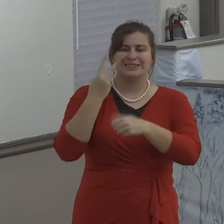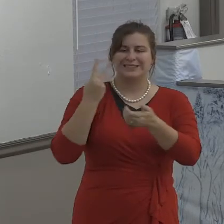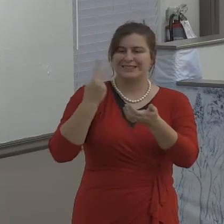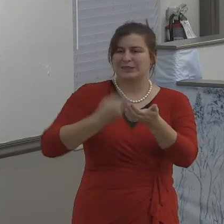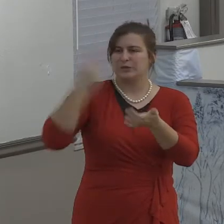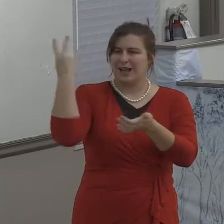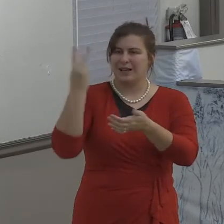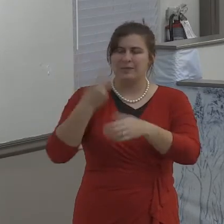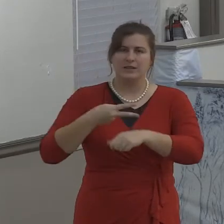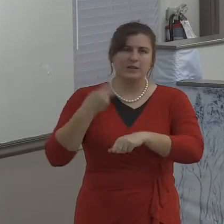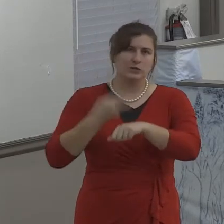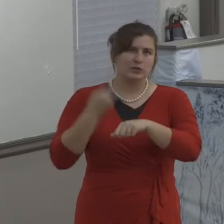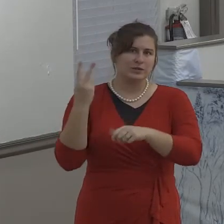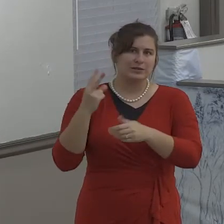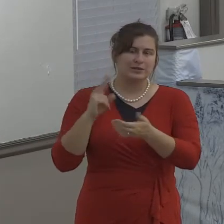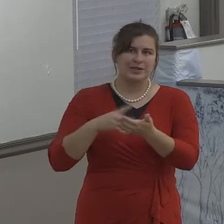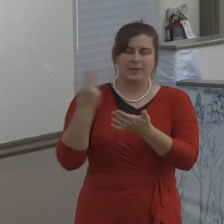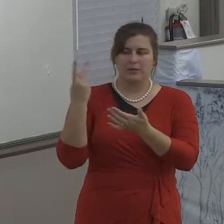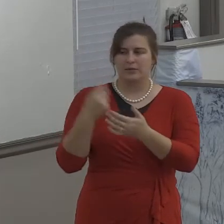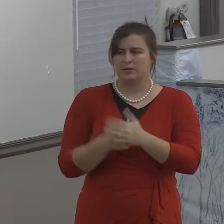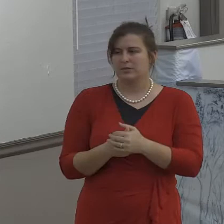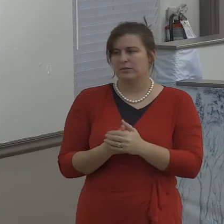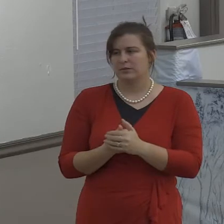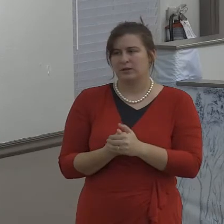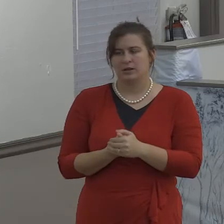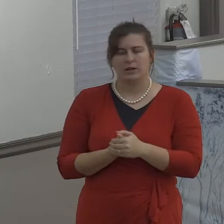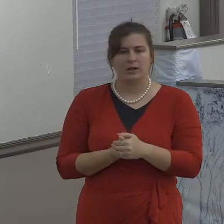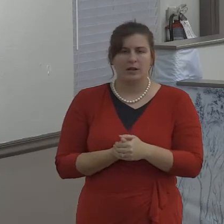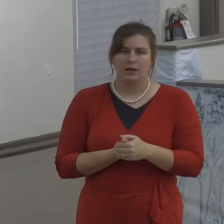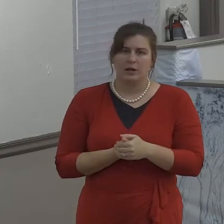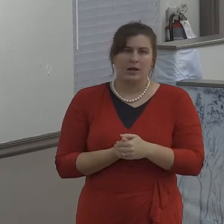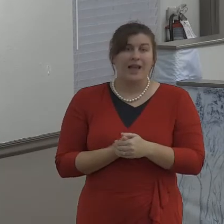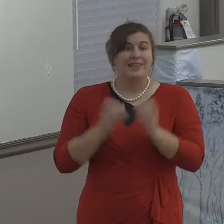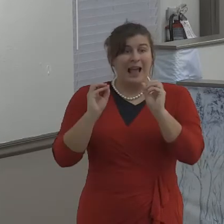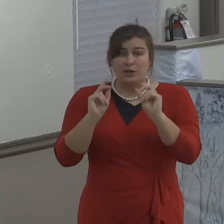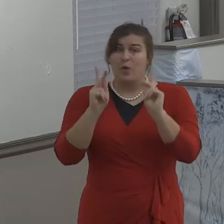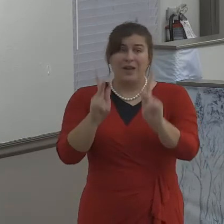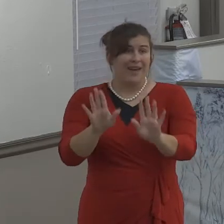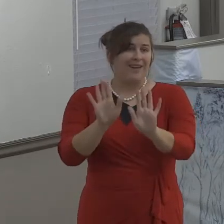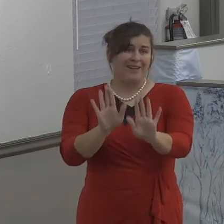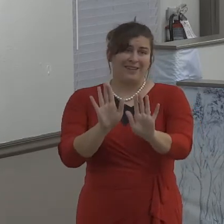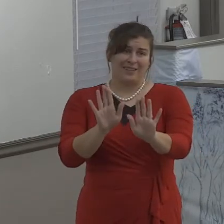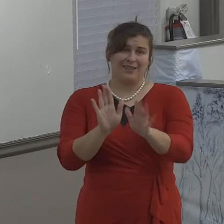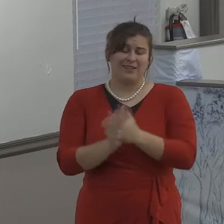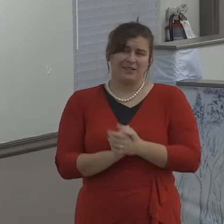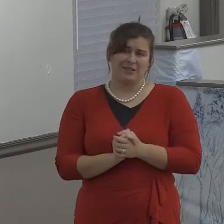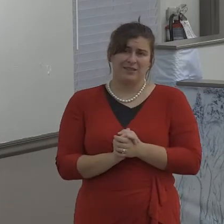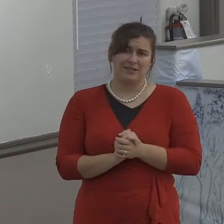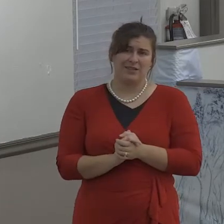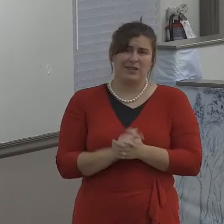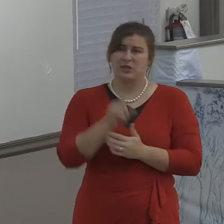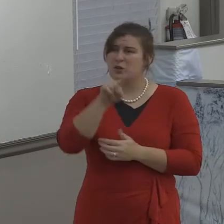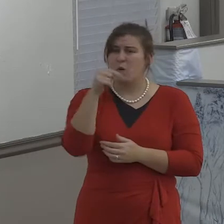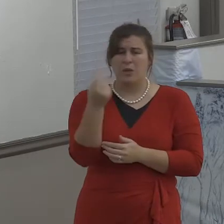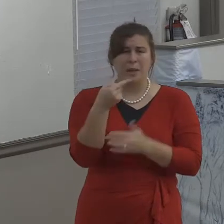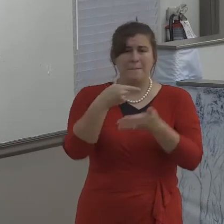I don't think there's any honor in finding out that in our church, somebody got a divorce.